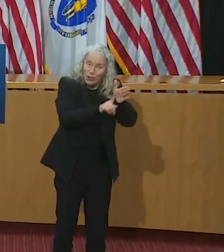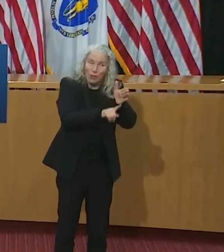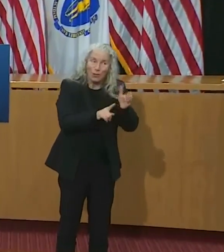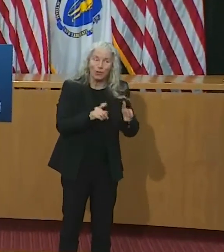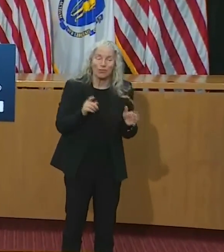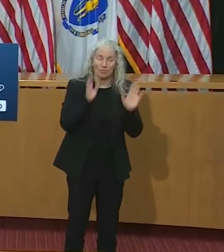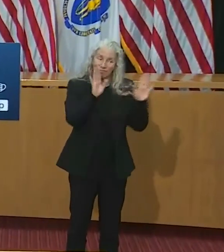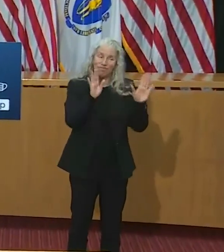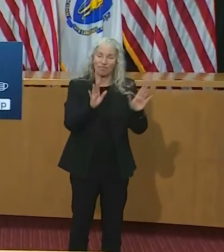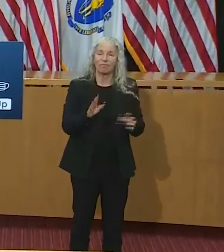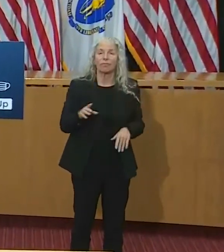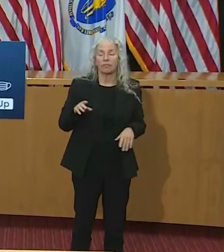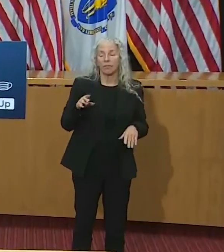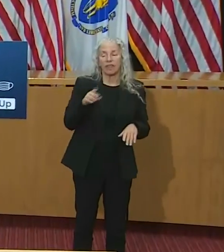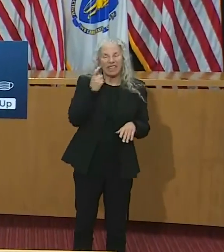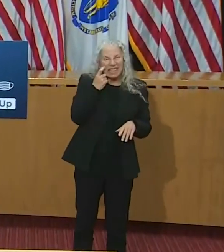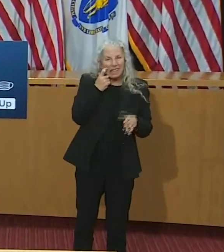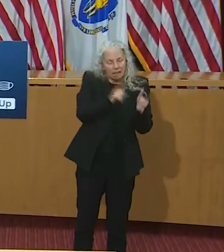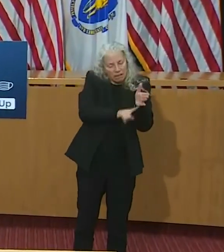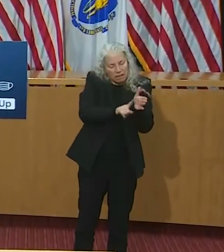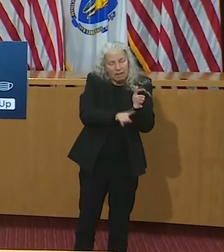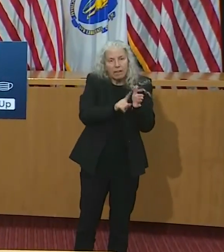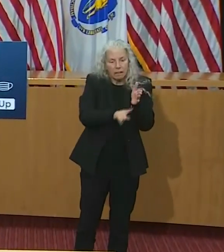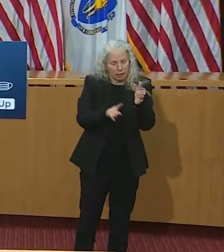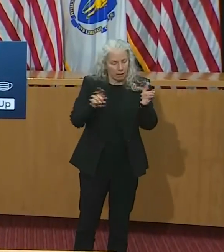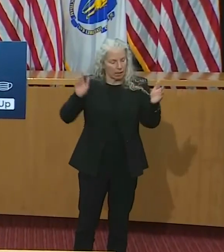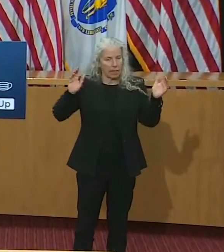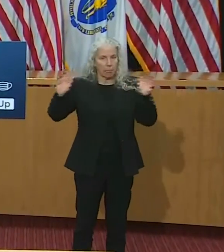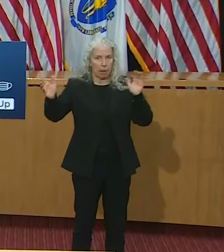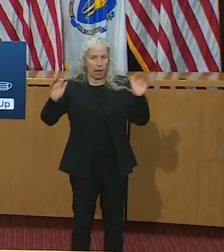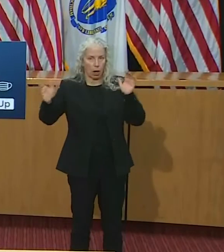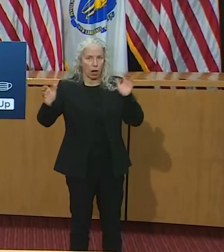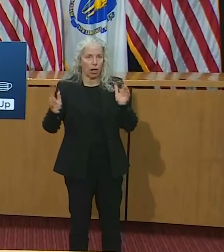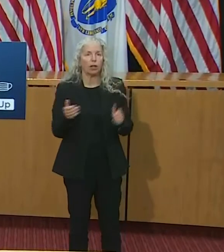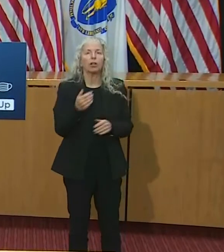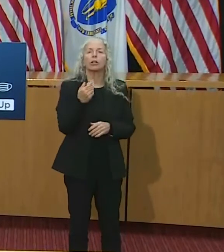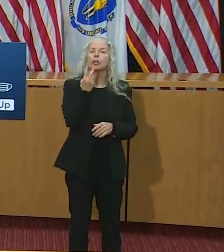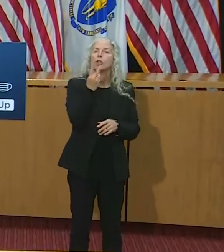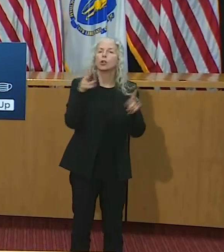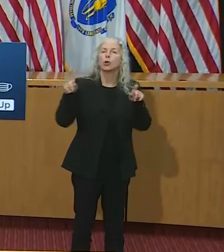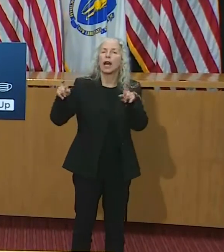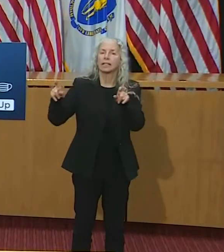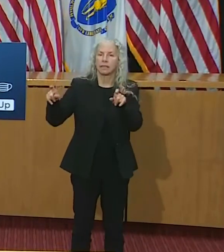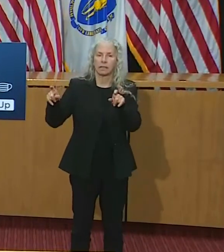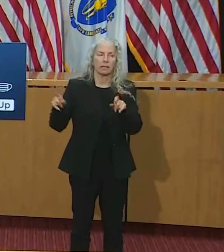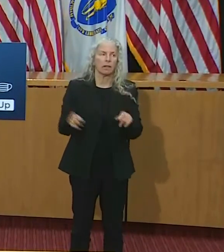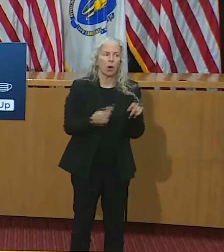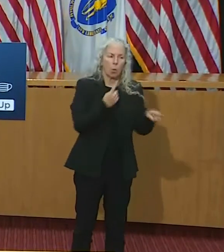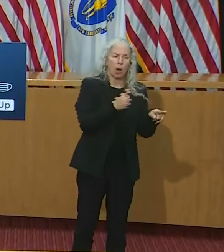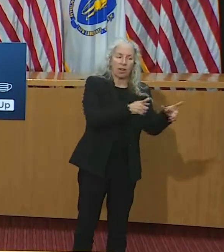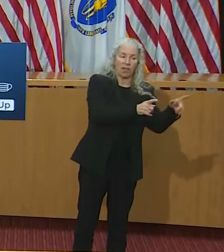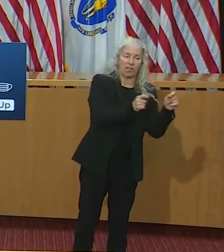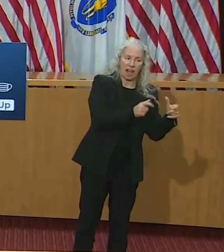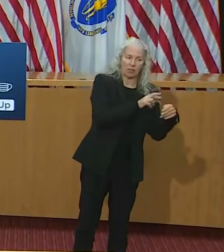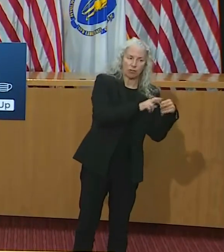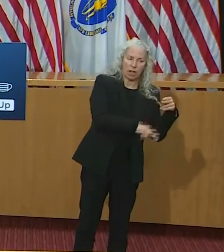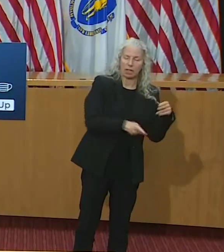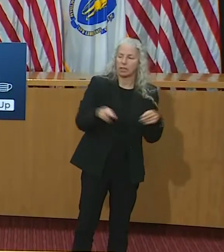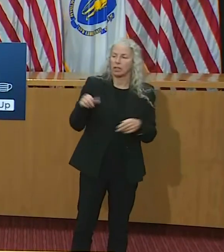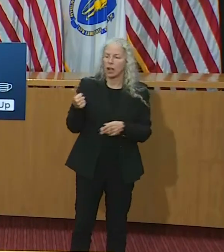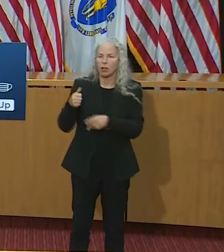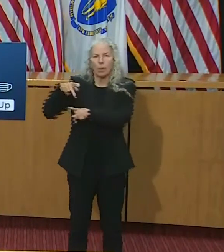The Department of Public Health recently completed a study to compare the rapid point-of-care Abbott-BinaxNOW test to the PCR test,